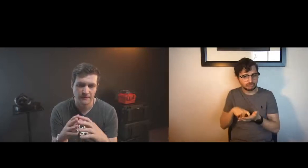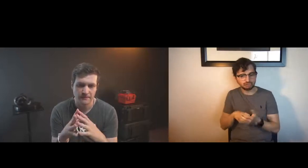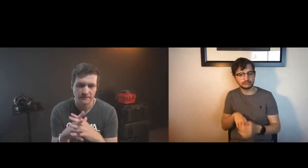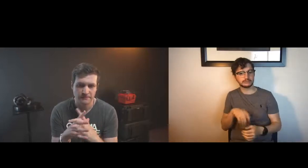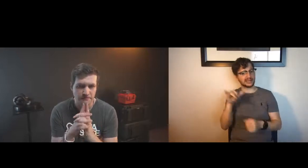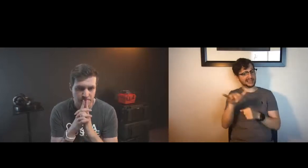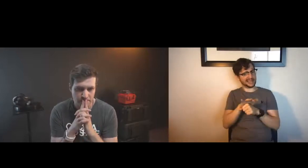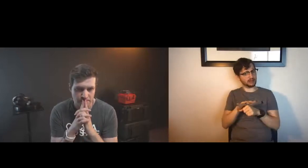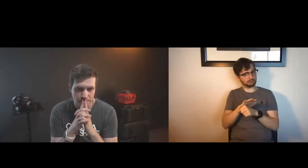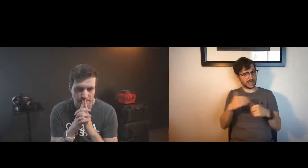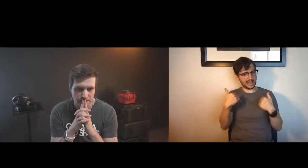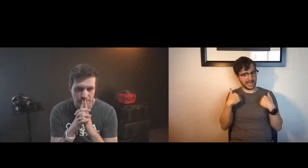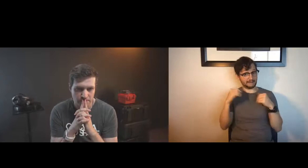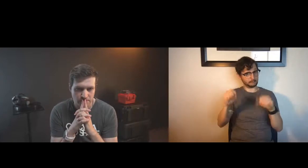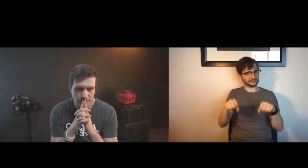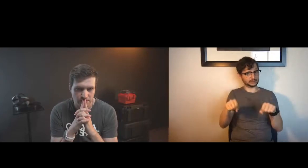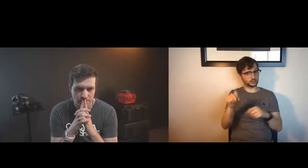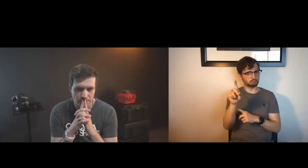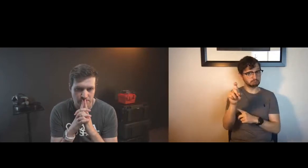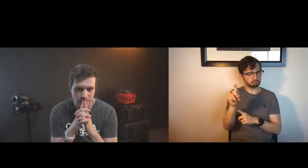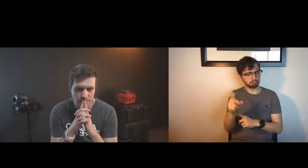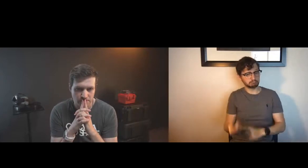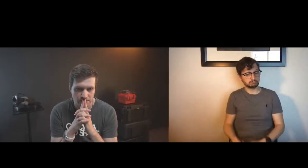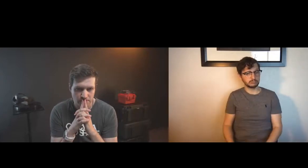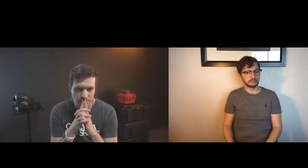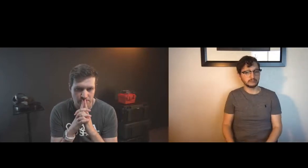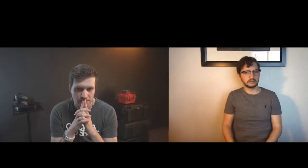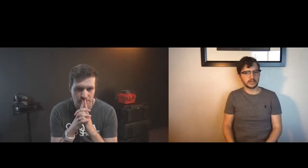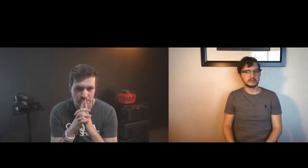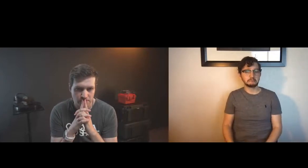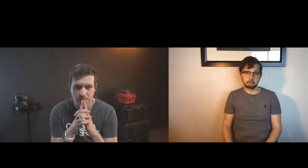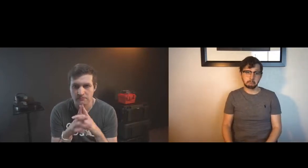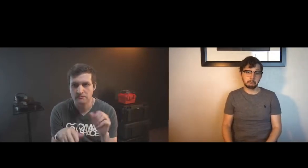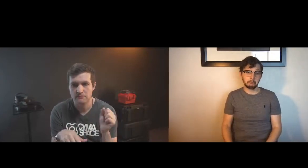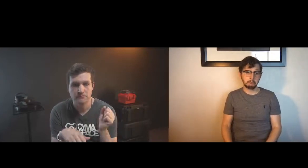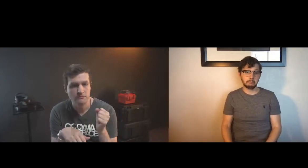proximity and gestures doesn't that area have potential